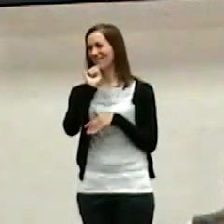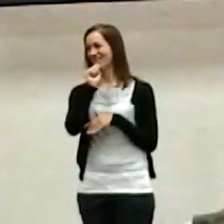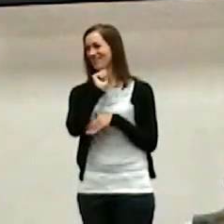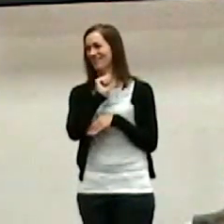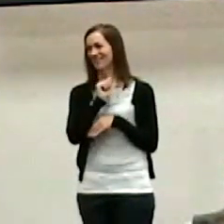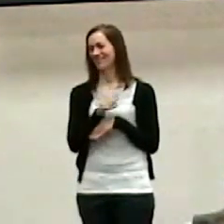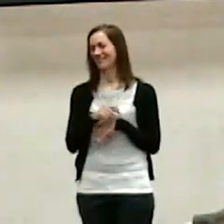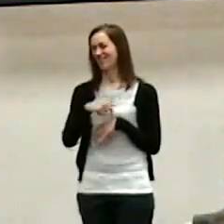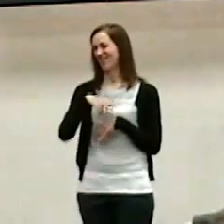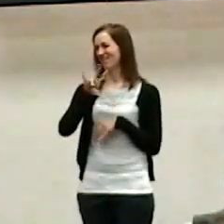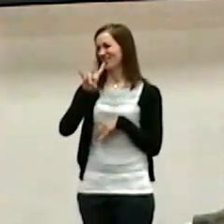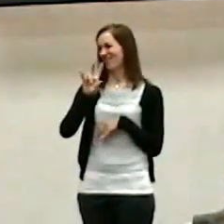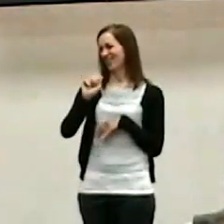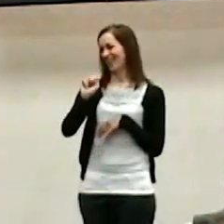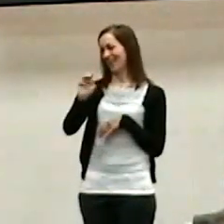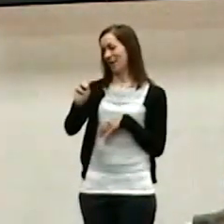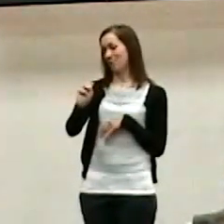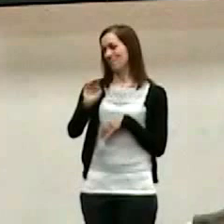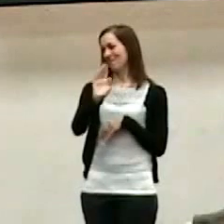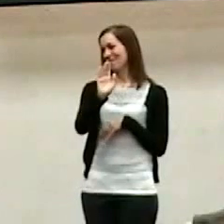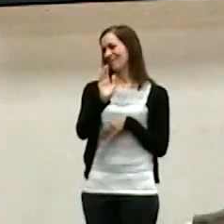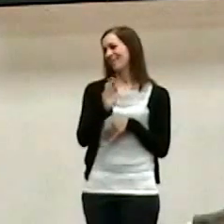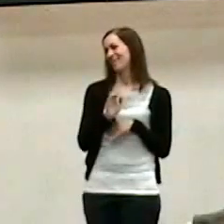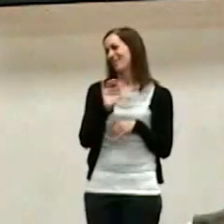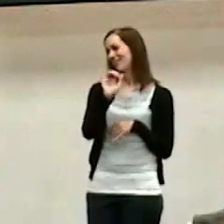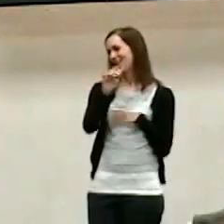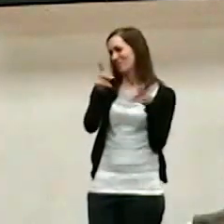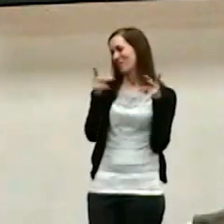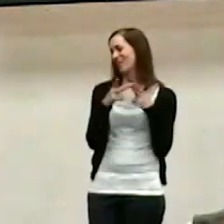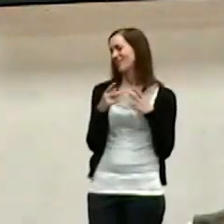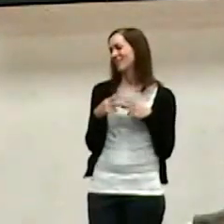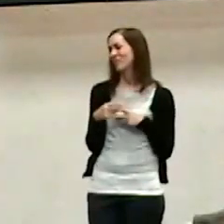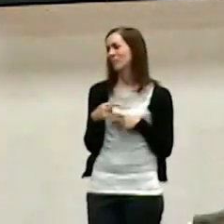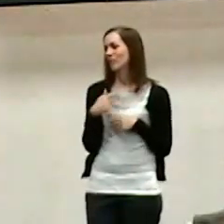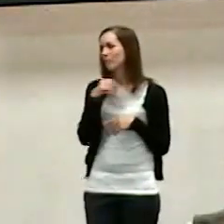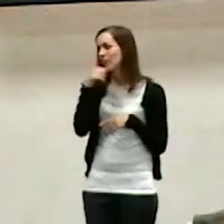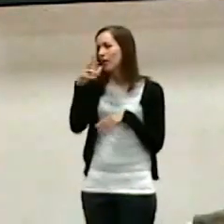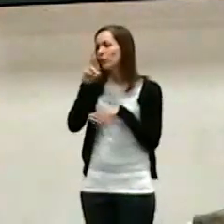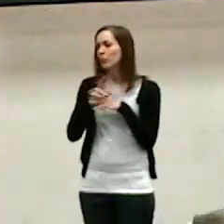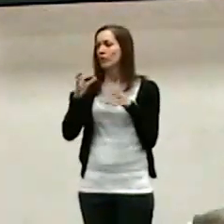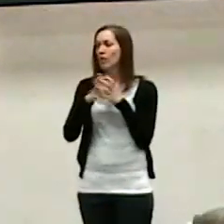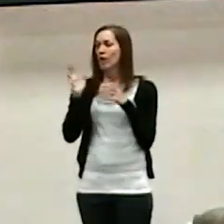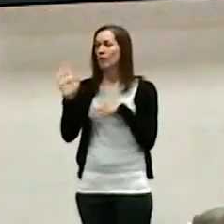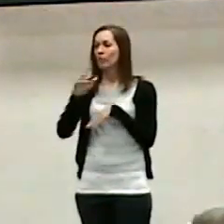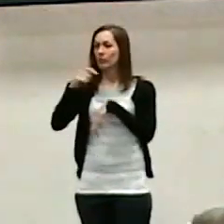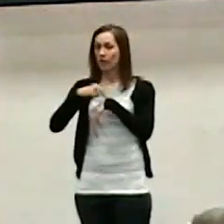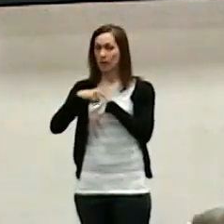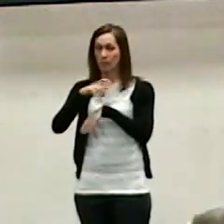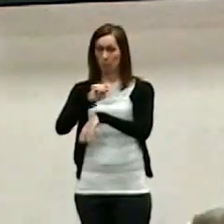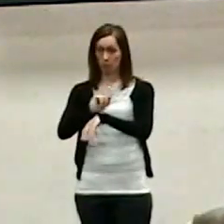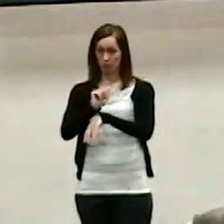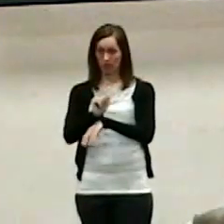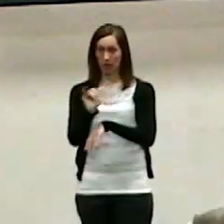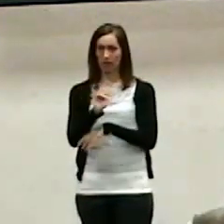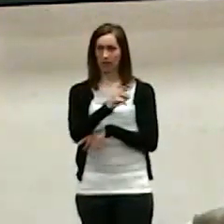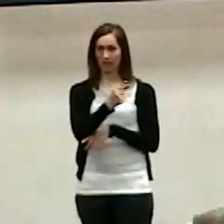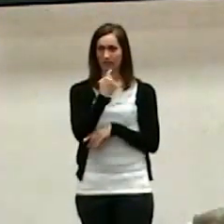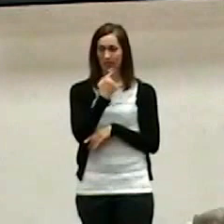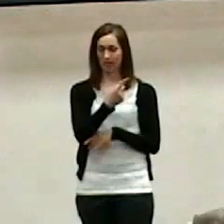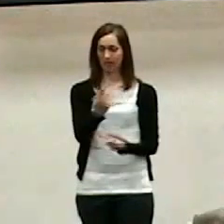7am ish I won't take up too much more of your time Truett as he said came out